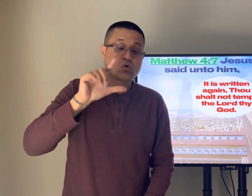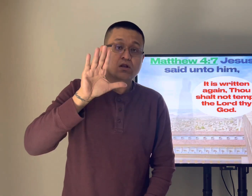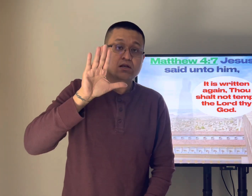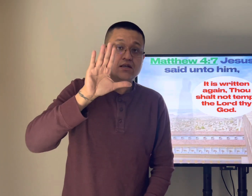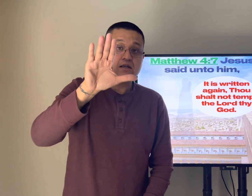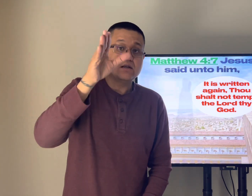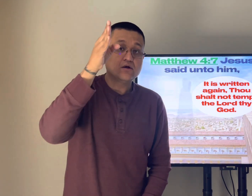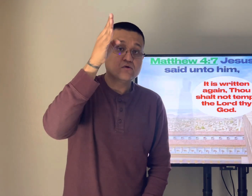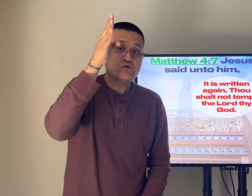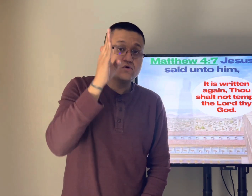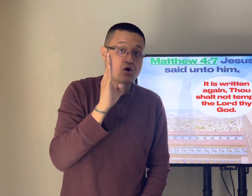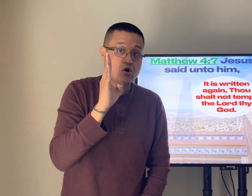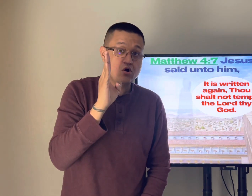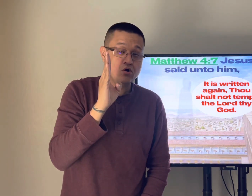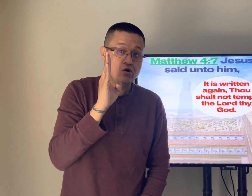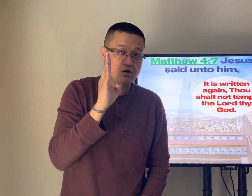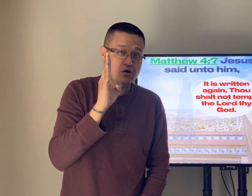the lord thy god